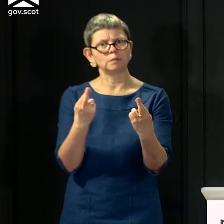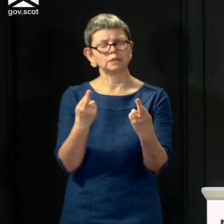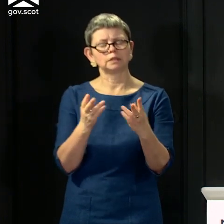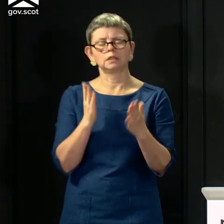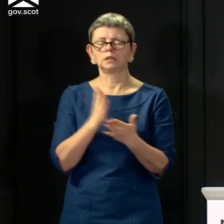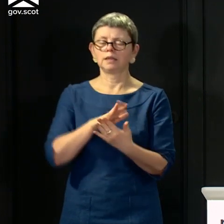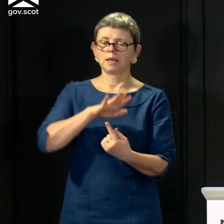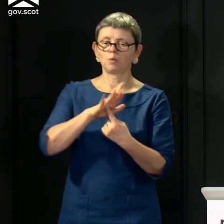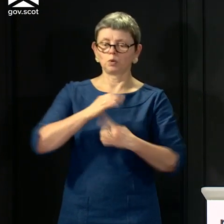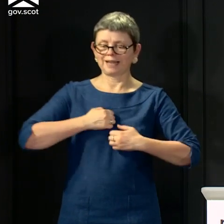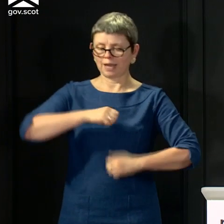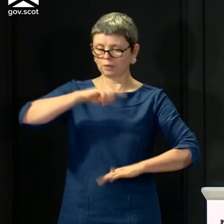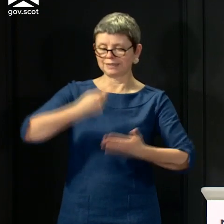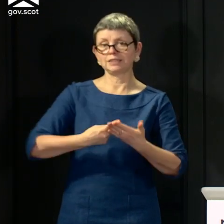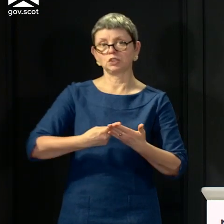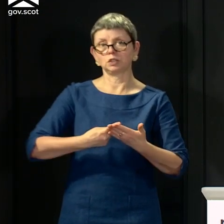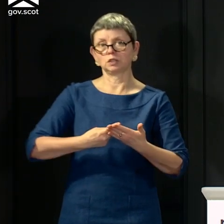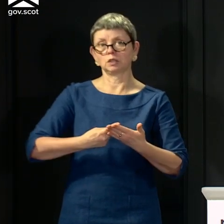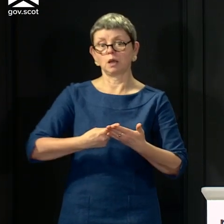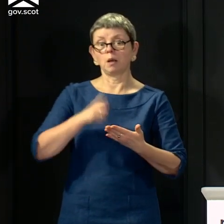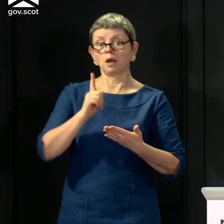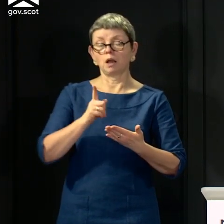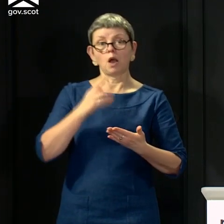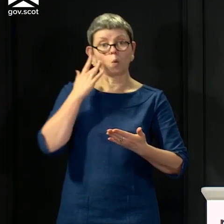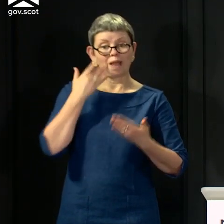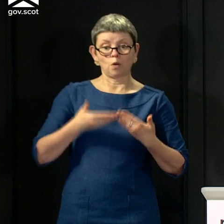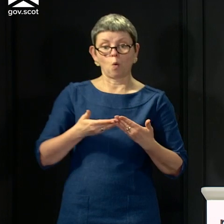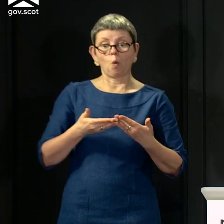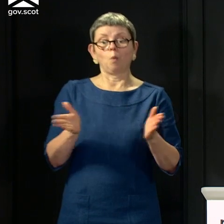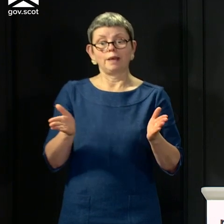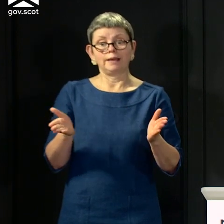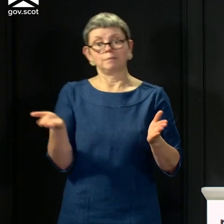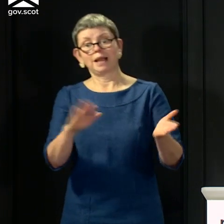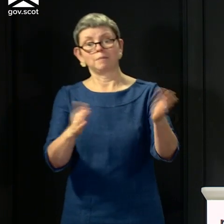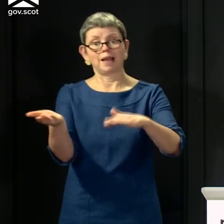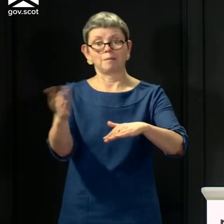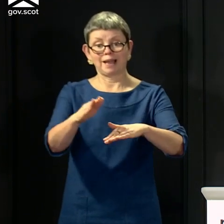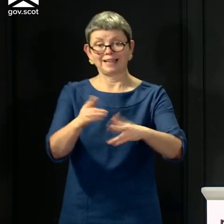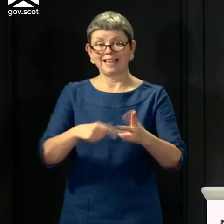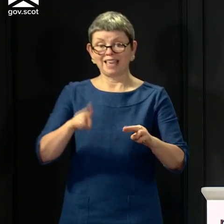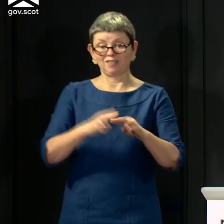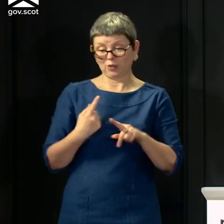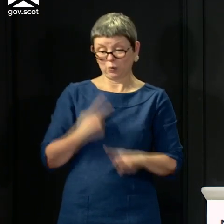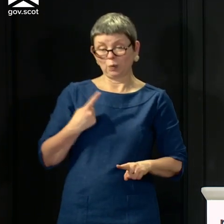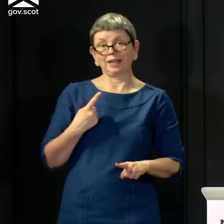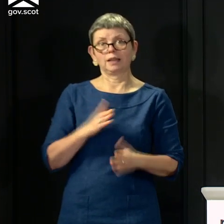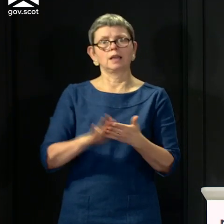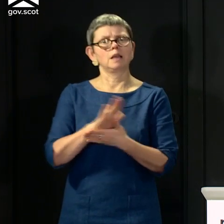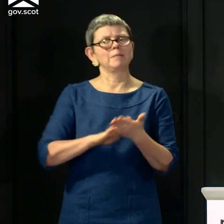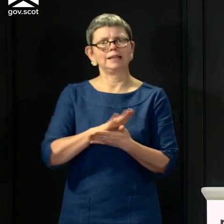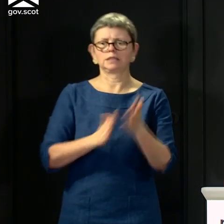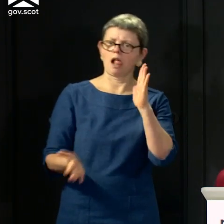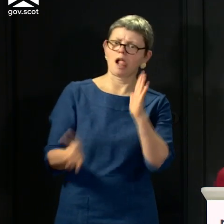in these decisions and the virus runs away from us again, then that will do even more and probably longer lasting damage to the economy. So